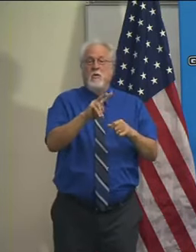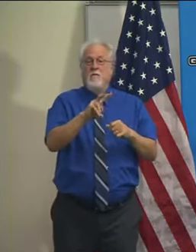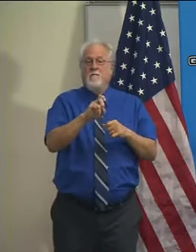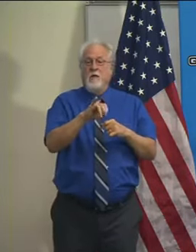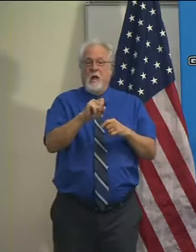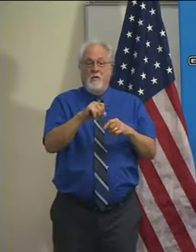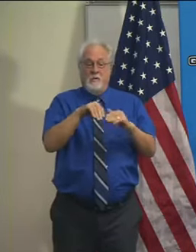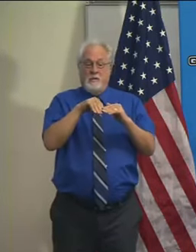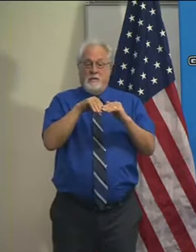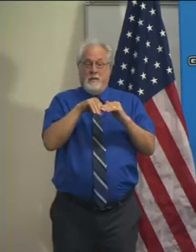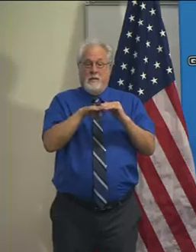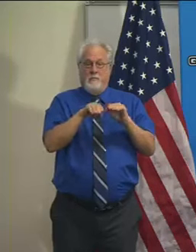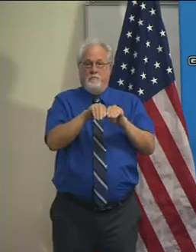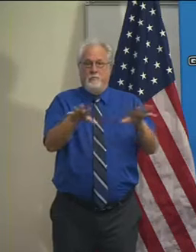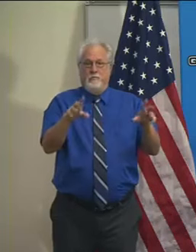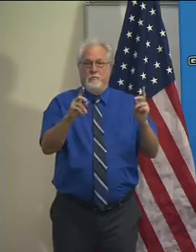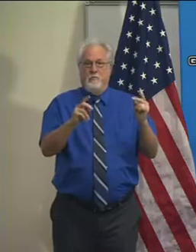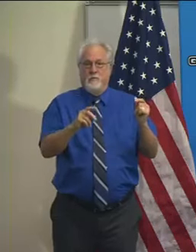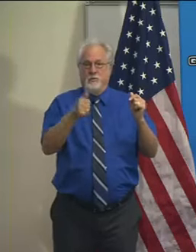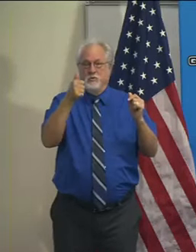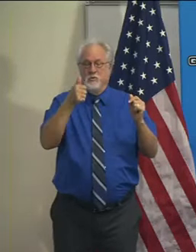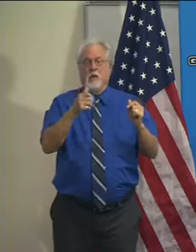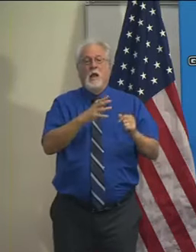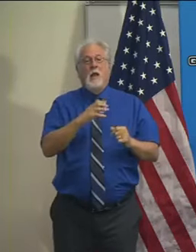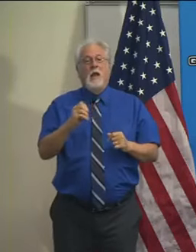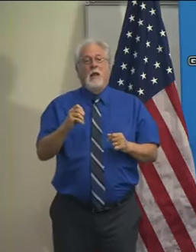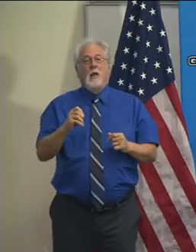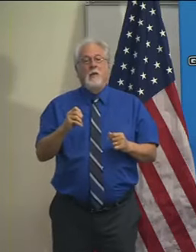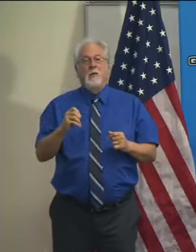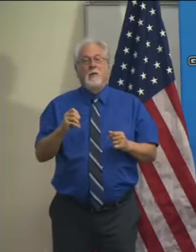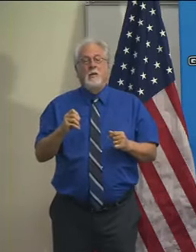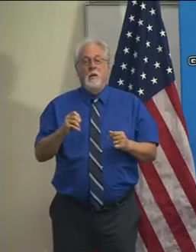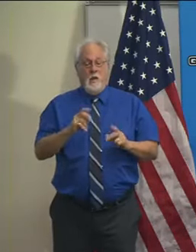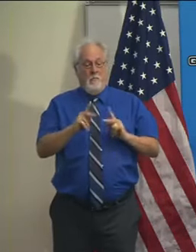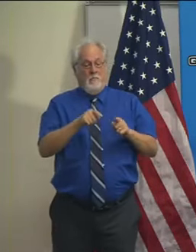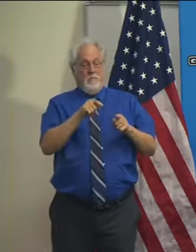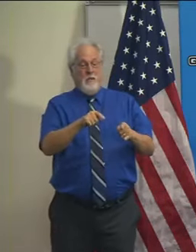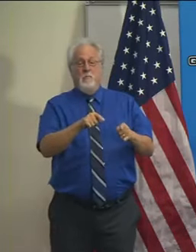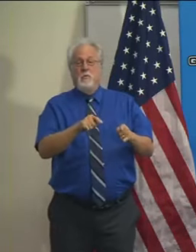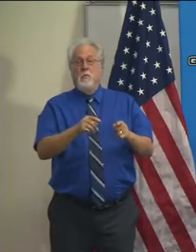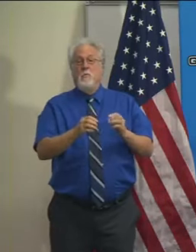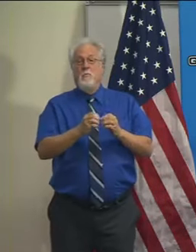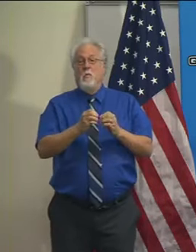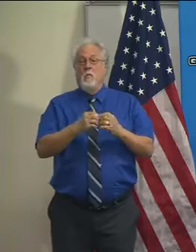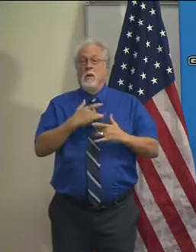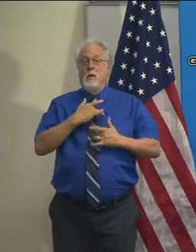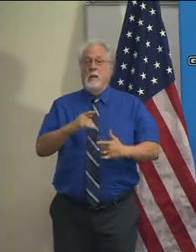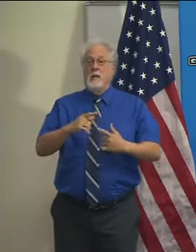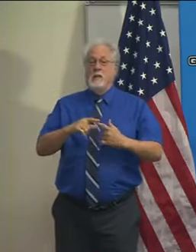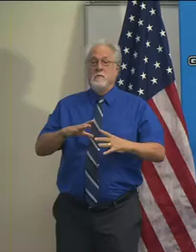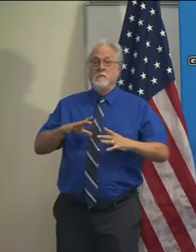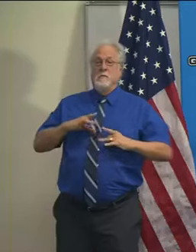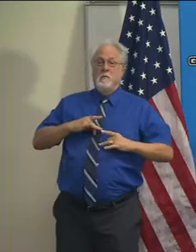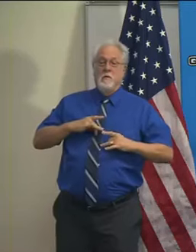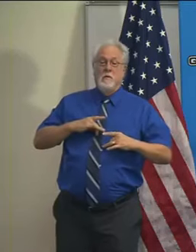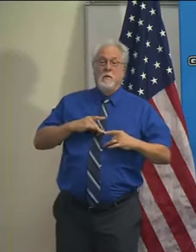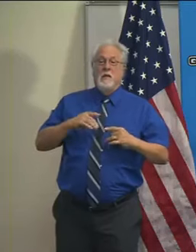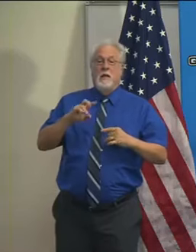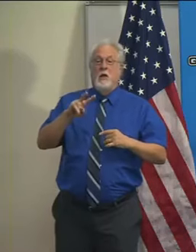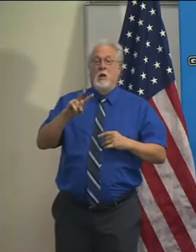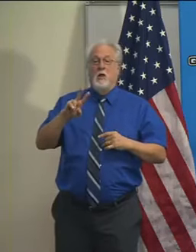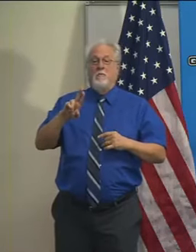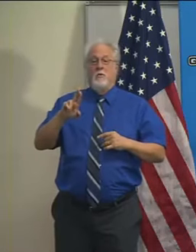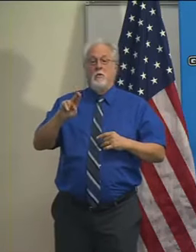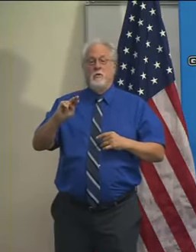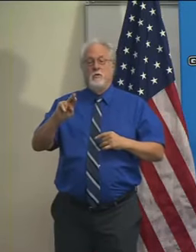once it gets in, spreads more easily and those individuals are much more likely to be vulnerable to the